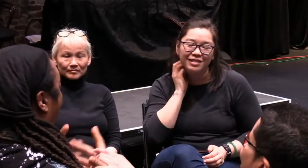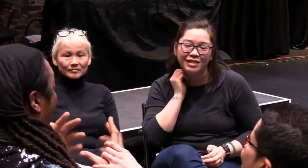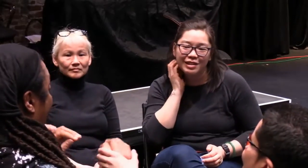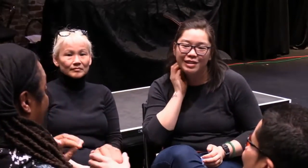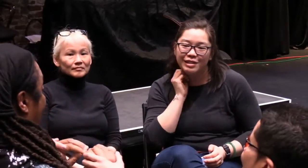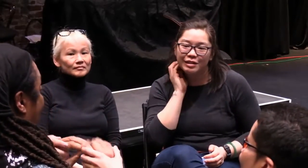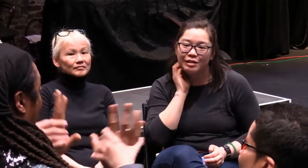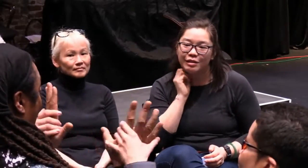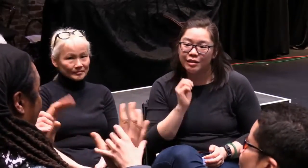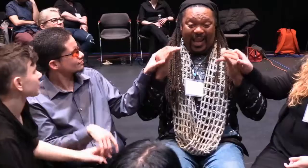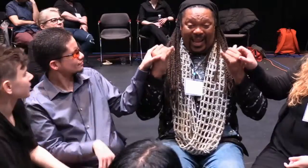Okay, go ahead.